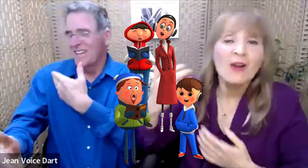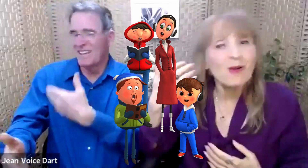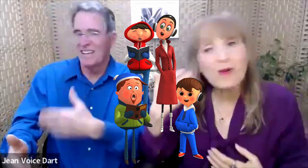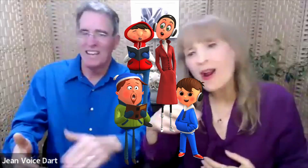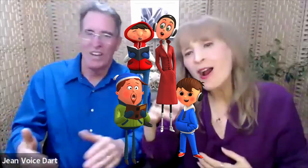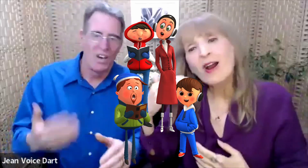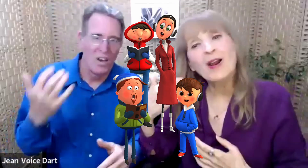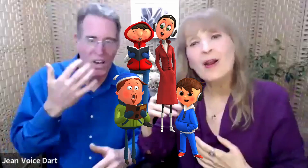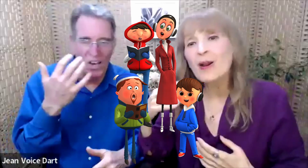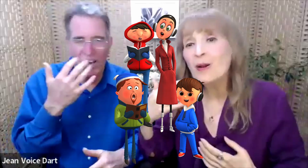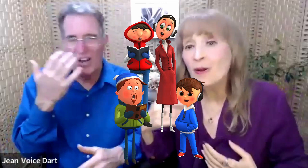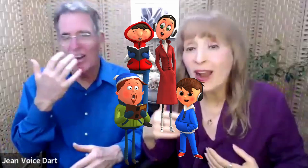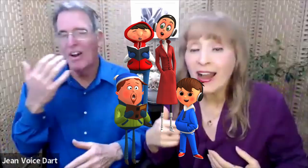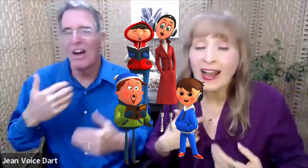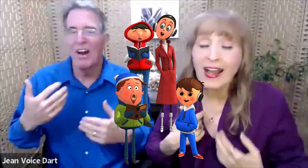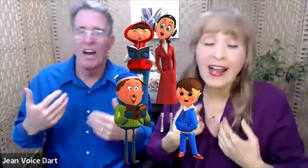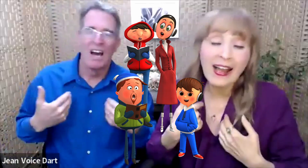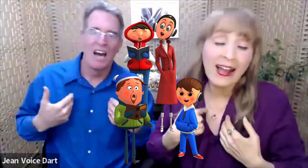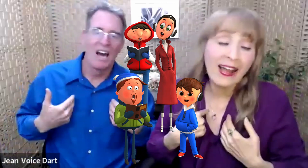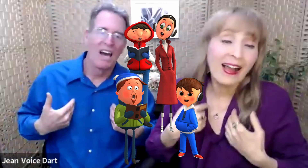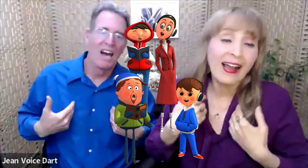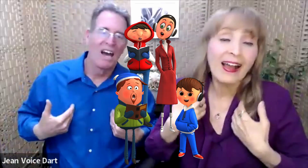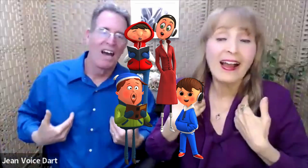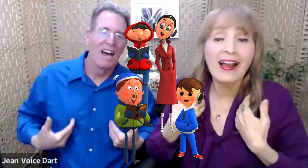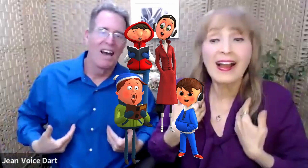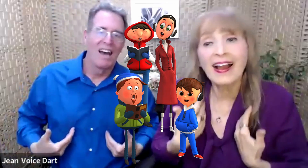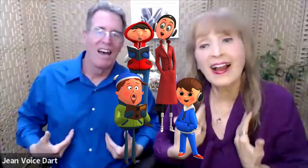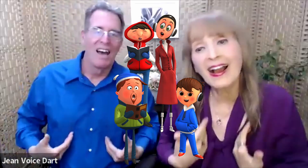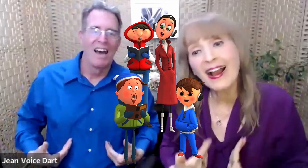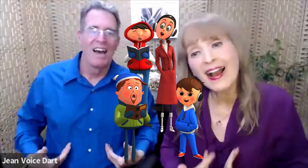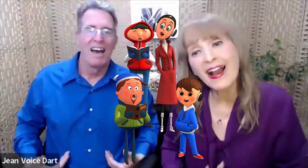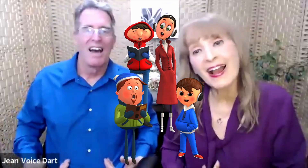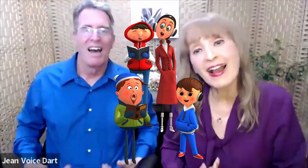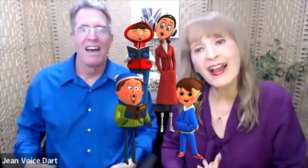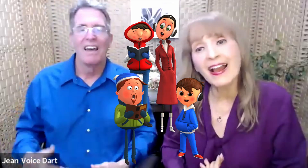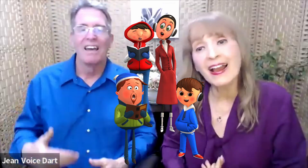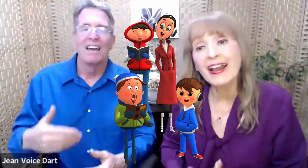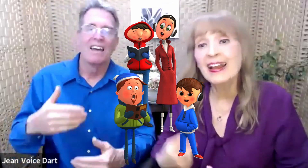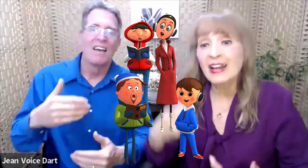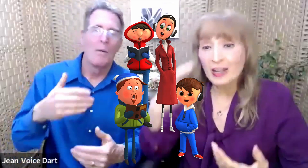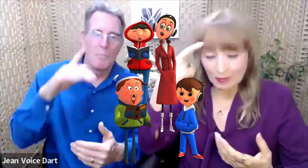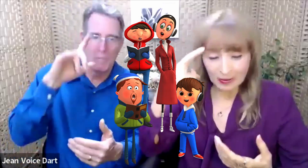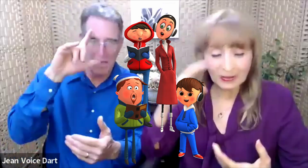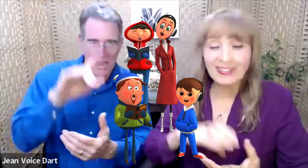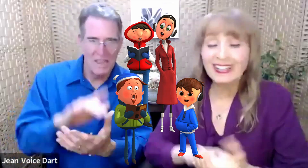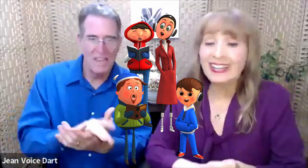Oh, I believe